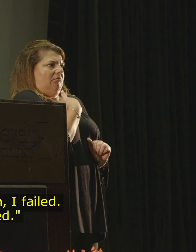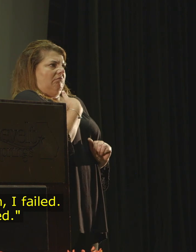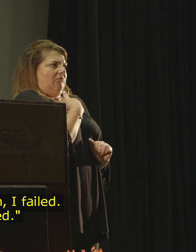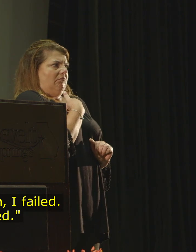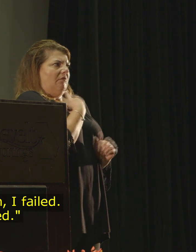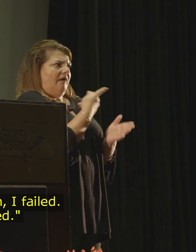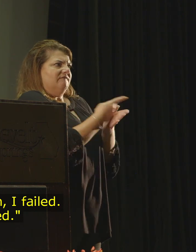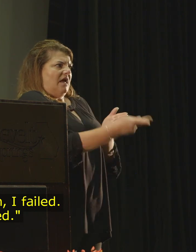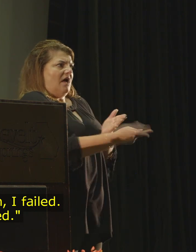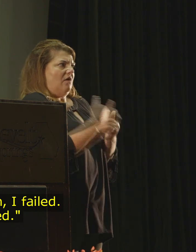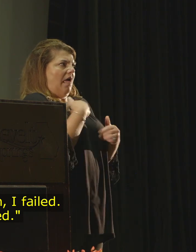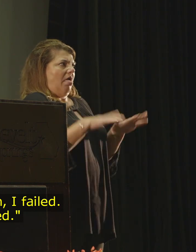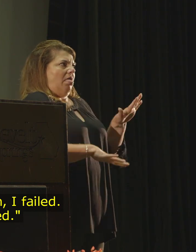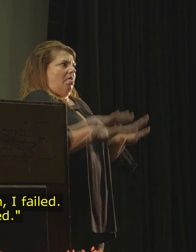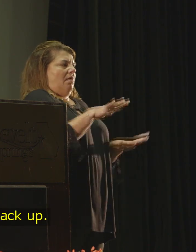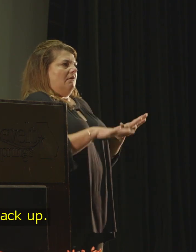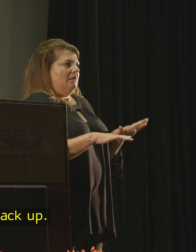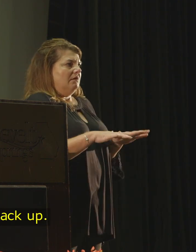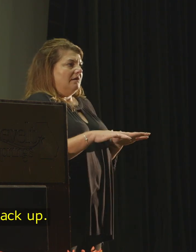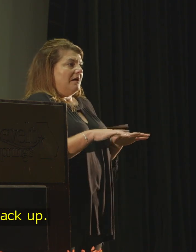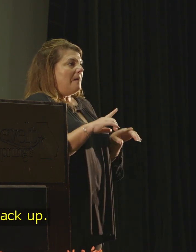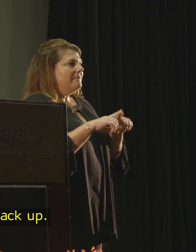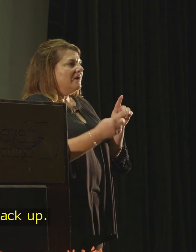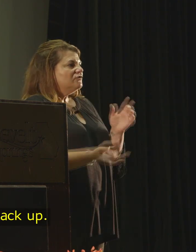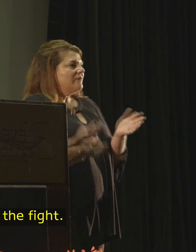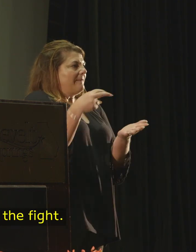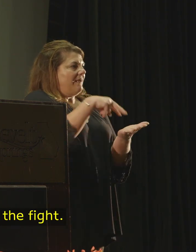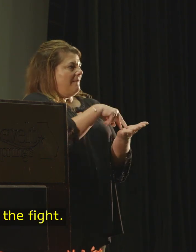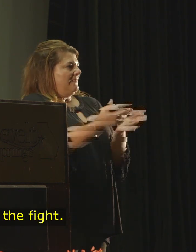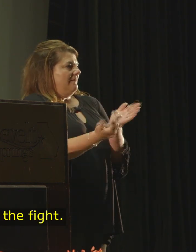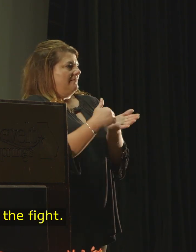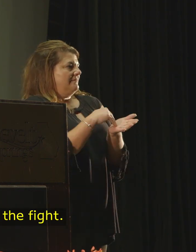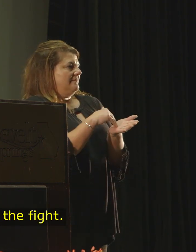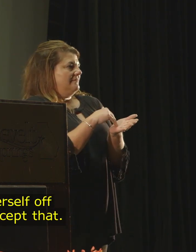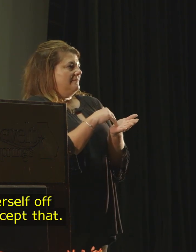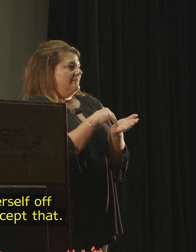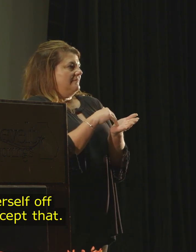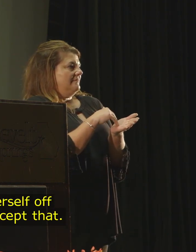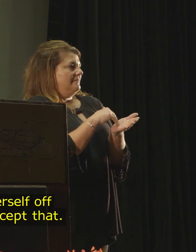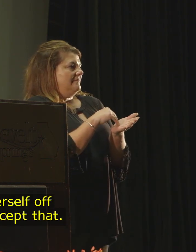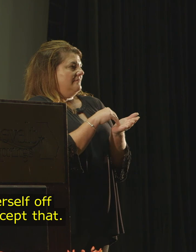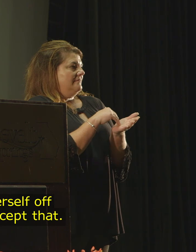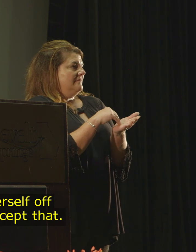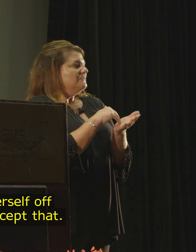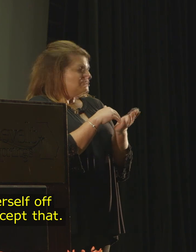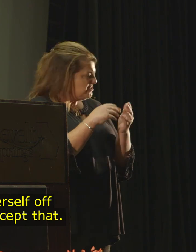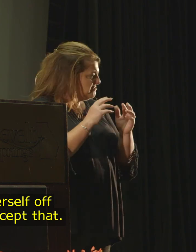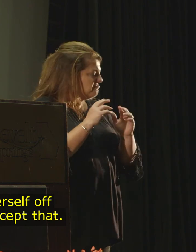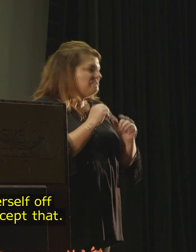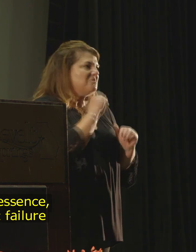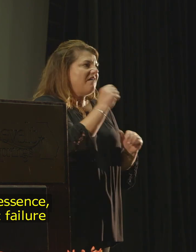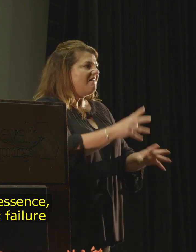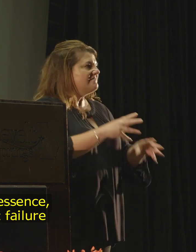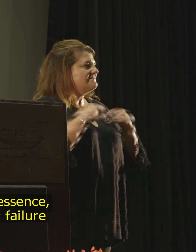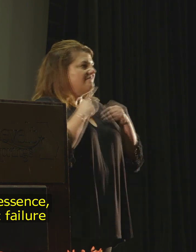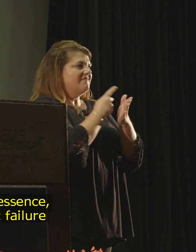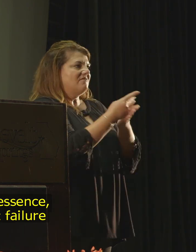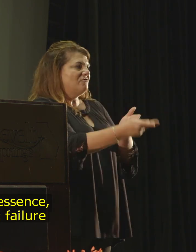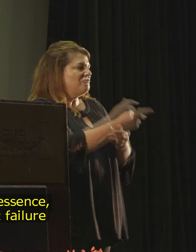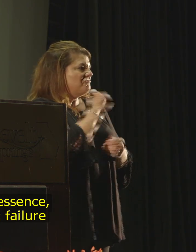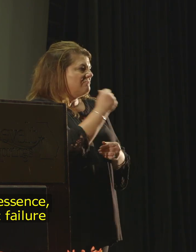yeah, I failed. I stumbled. But she got back up. She got back in the fight. She dusted herself off and wouldn't accept that.